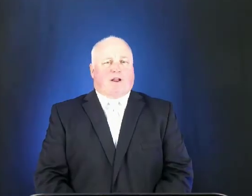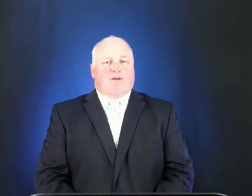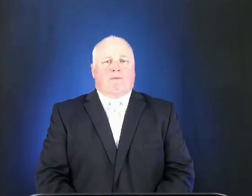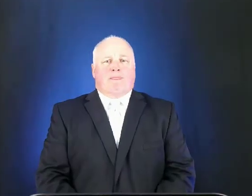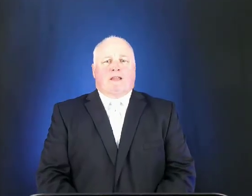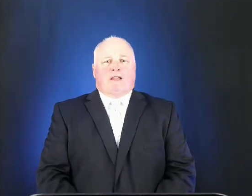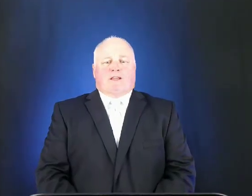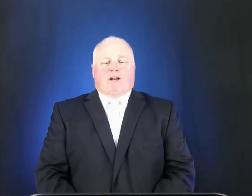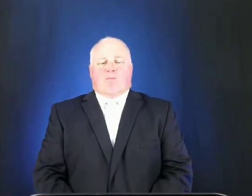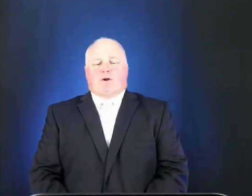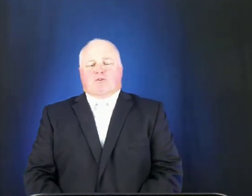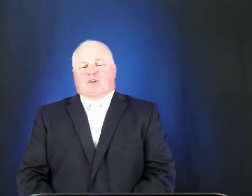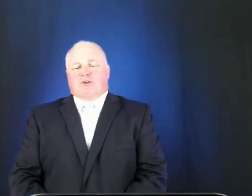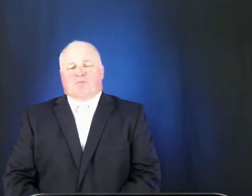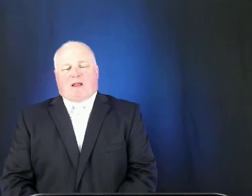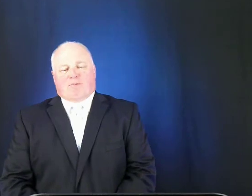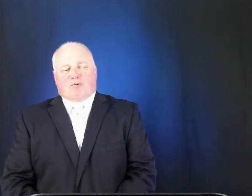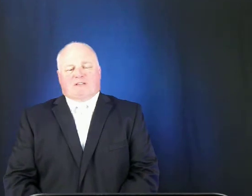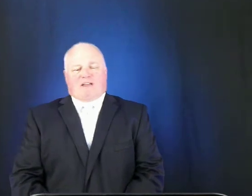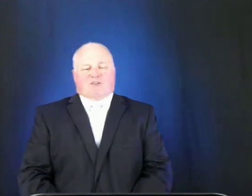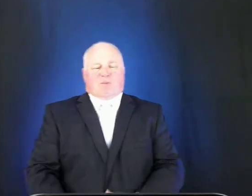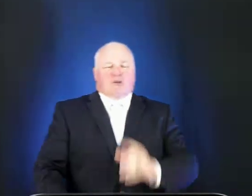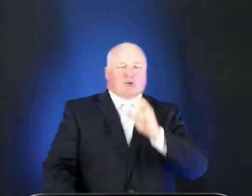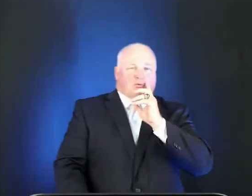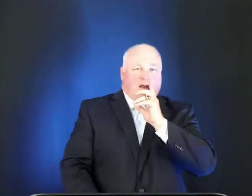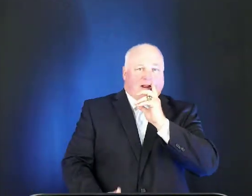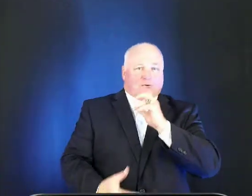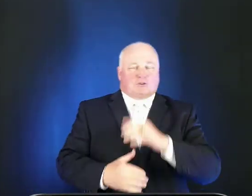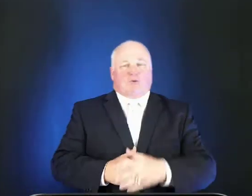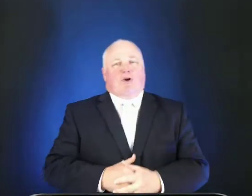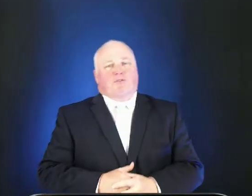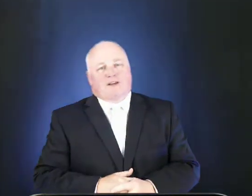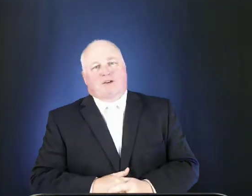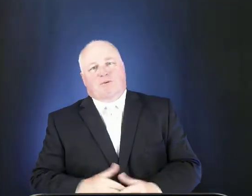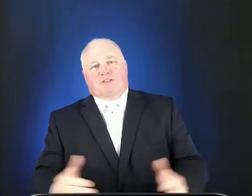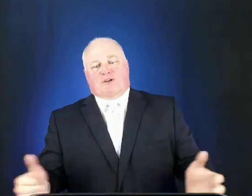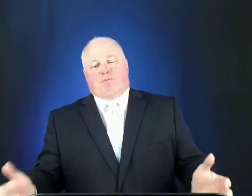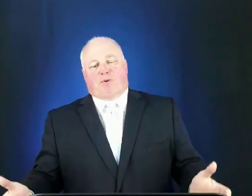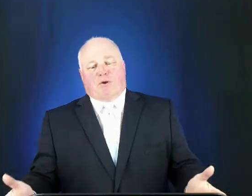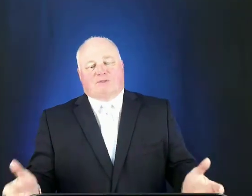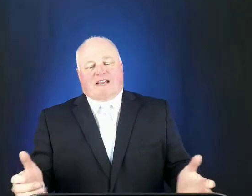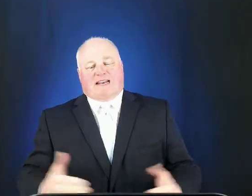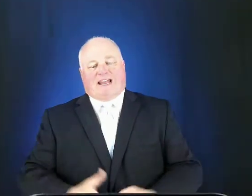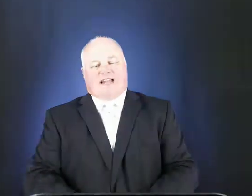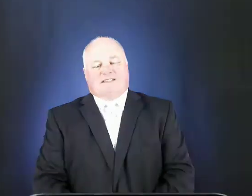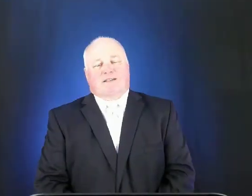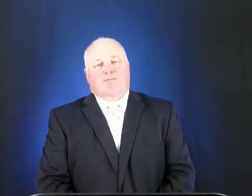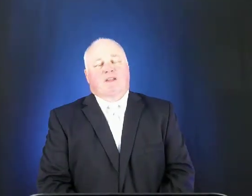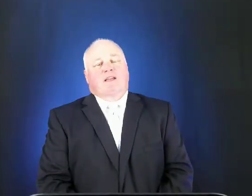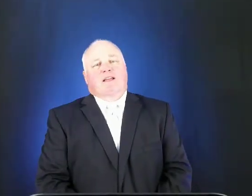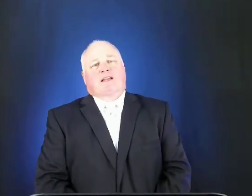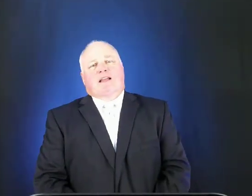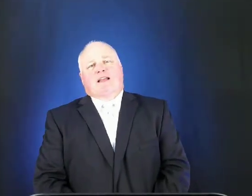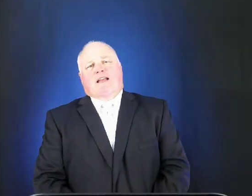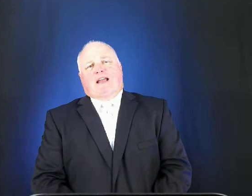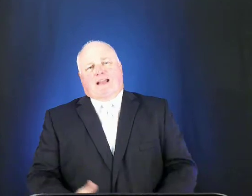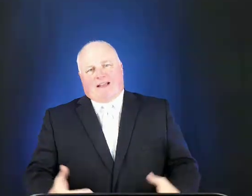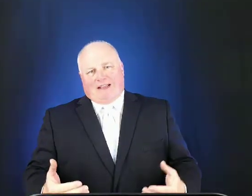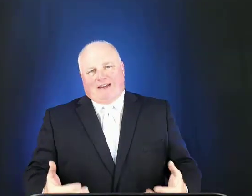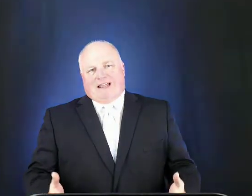you know most newspapers have special writers who all they do is compose headlines and like